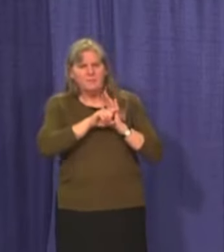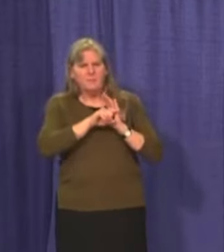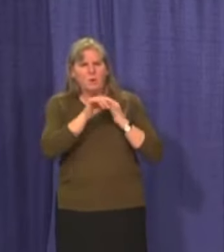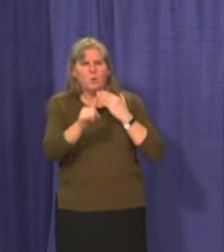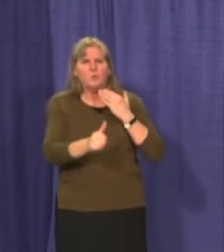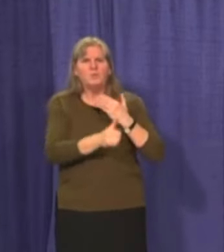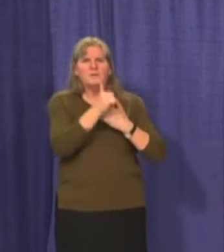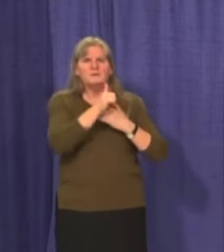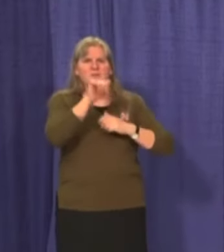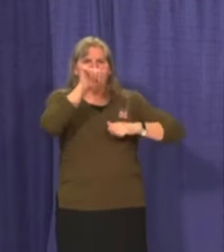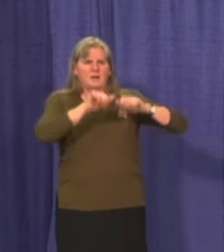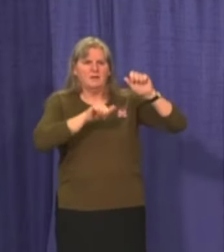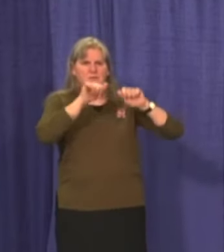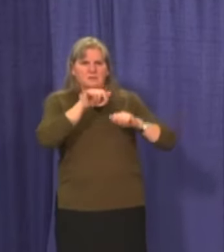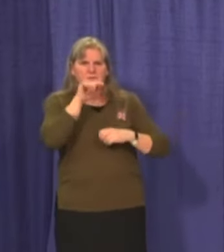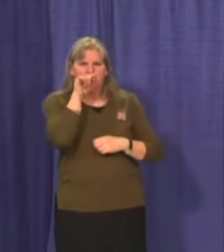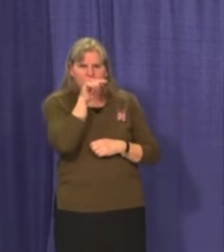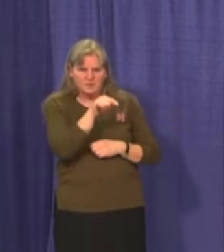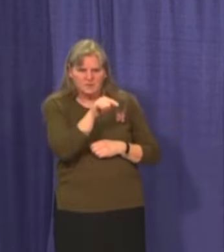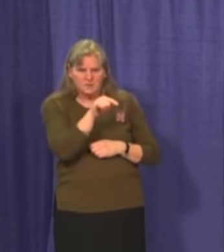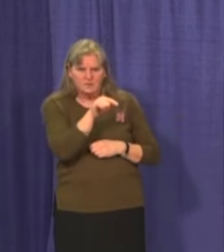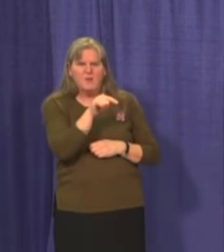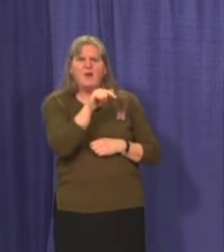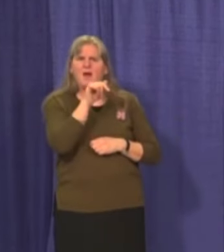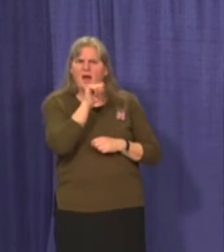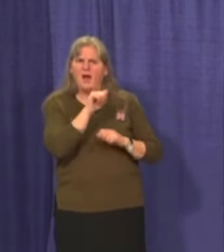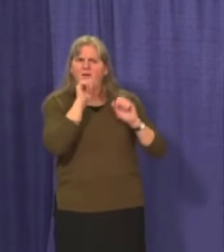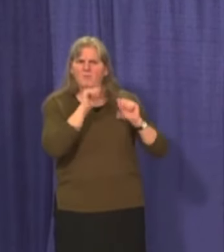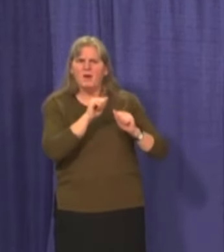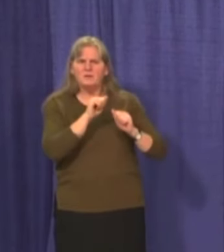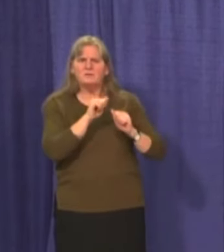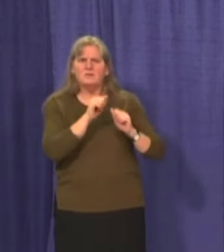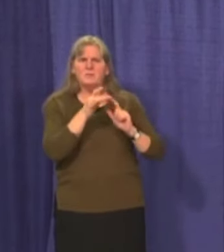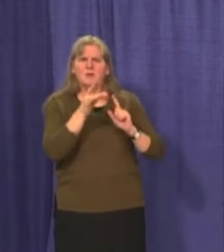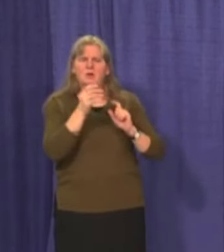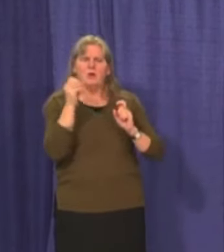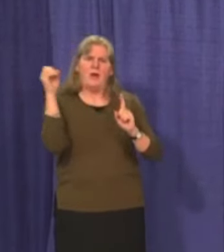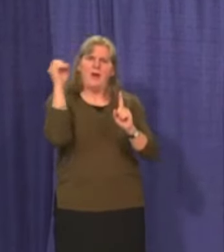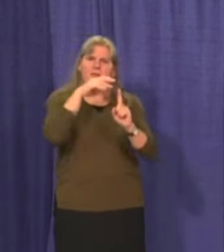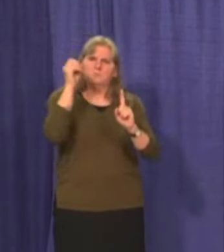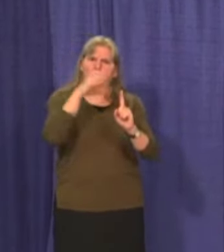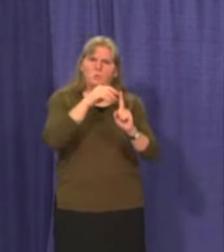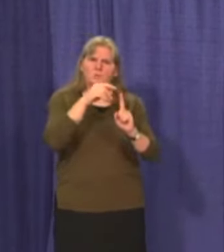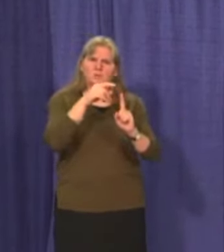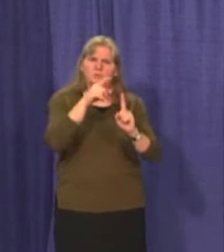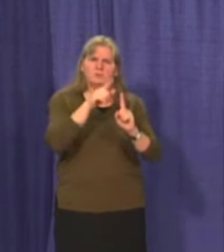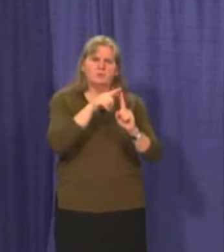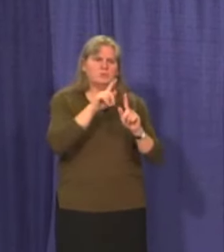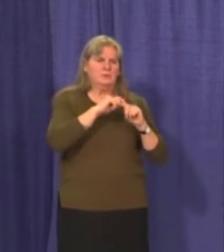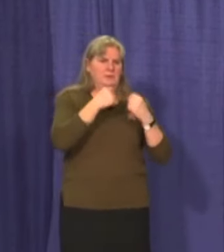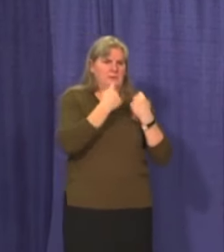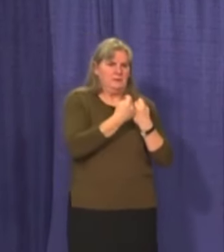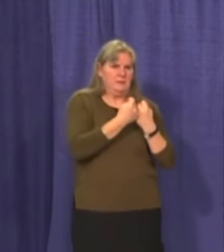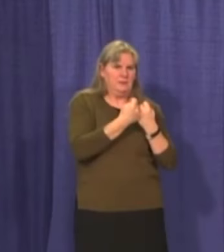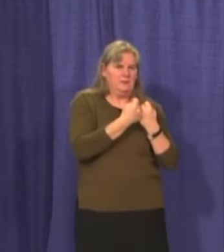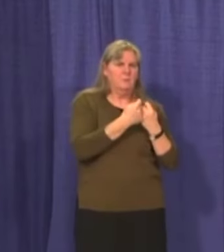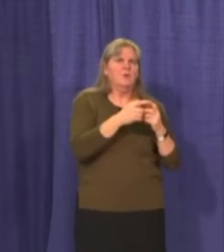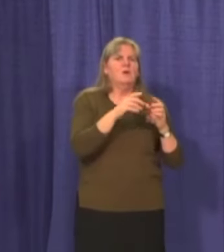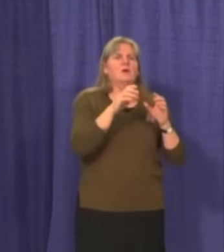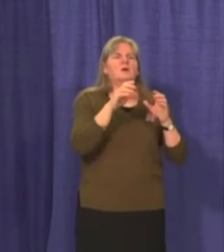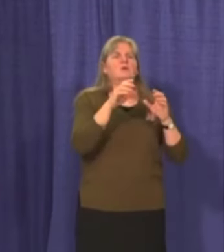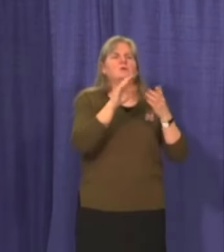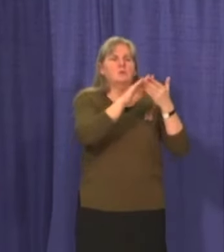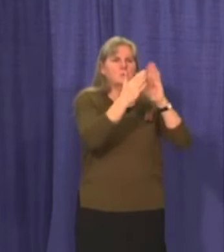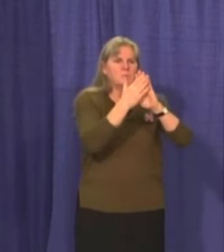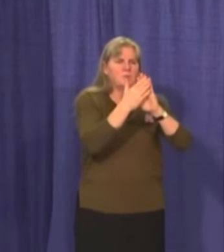had been any, uh, any, uh, credible exposure, um, to either, uh, team members or community members, the pilot,